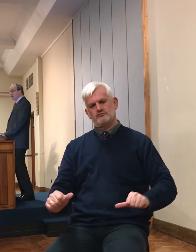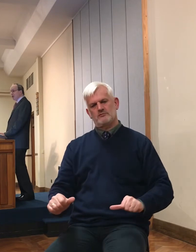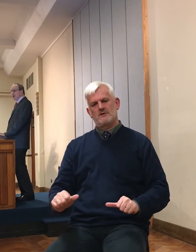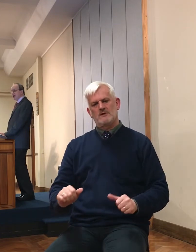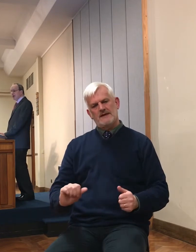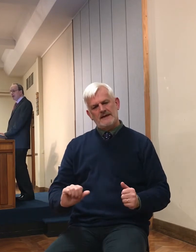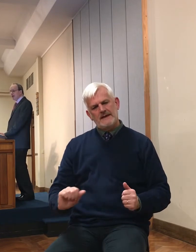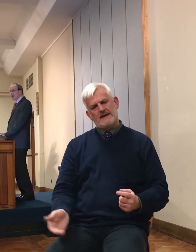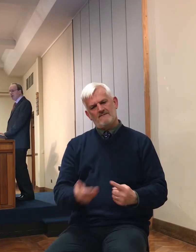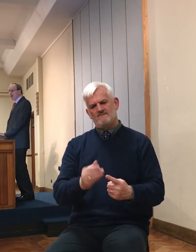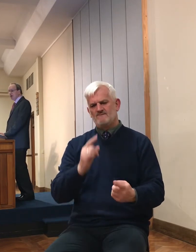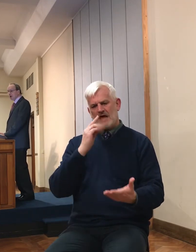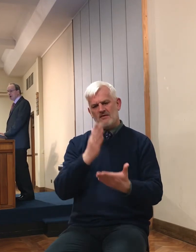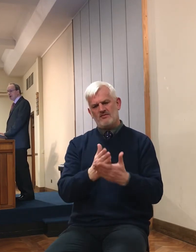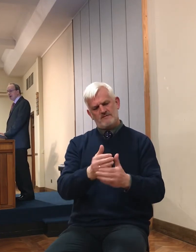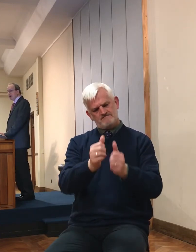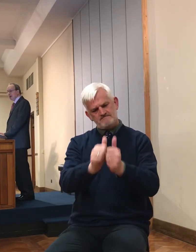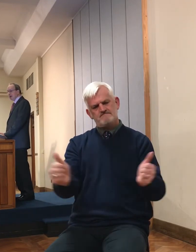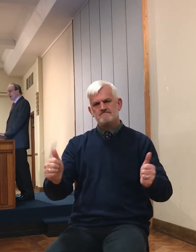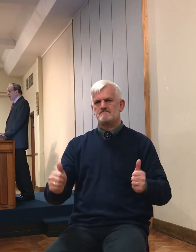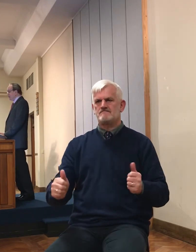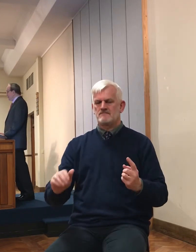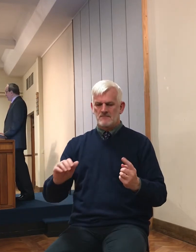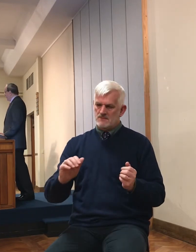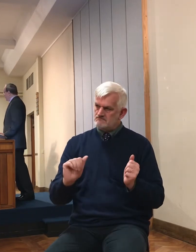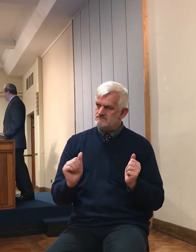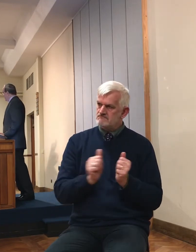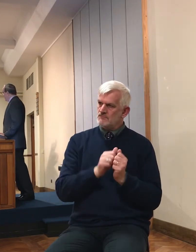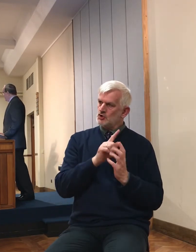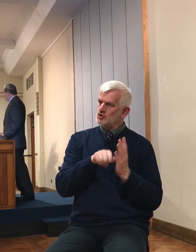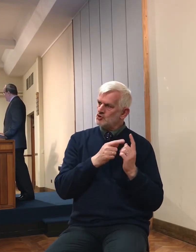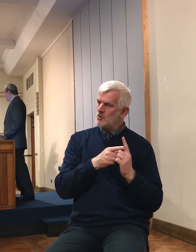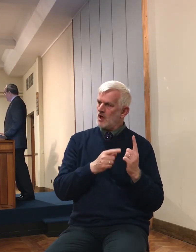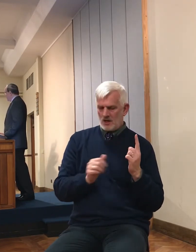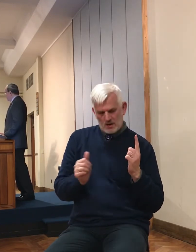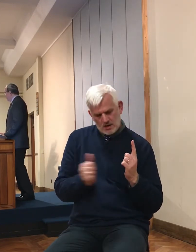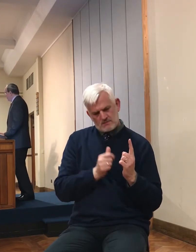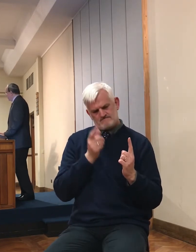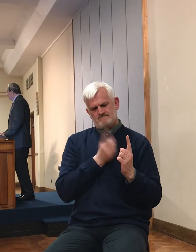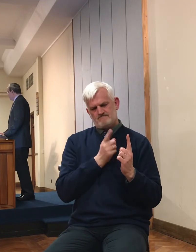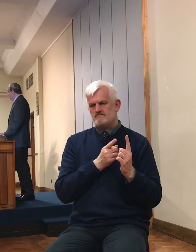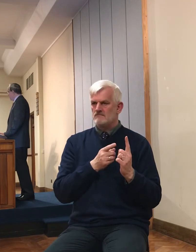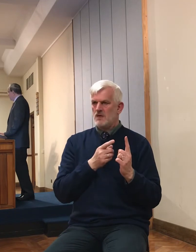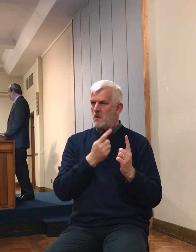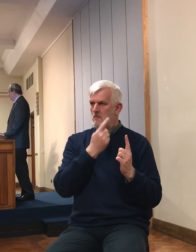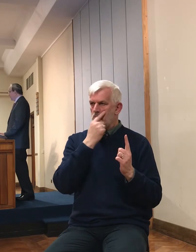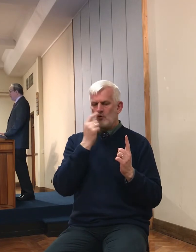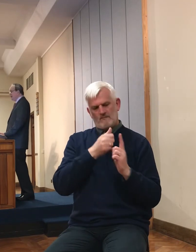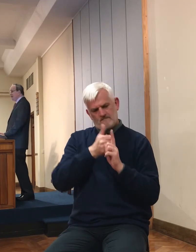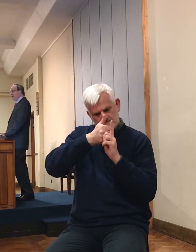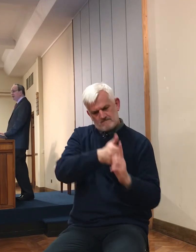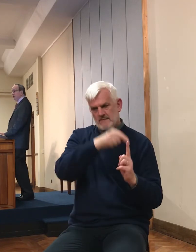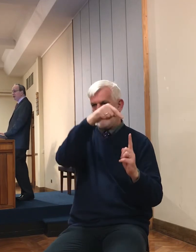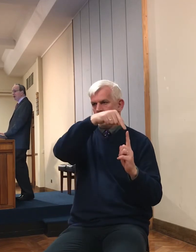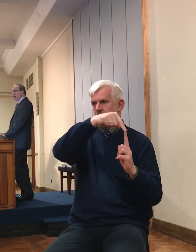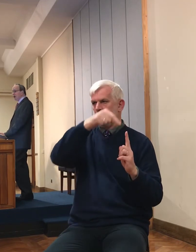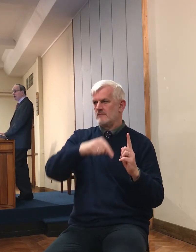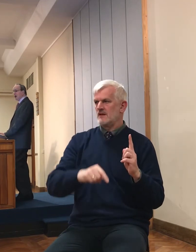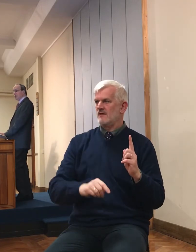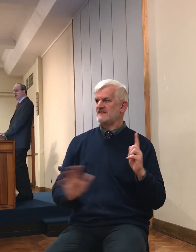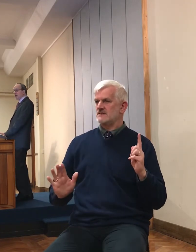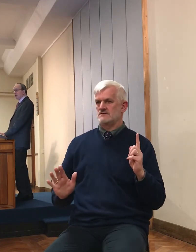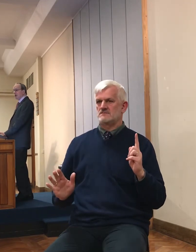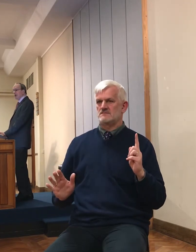confirmed and authenticated Joshua. They had specific purposes, showed that the purpose of defending those